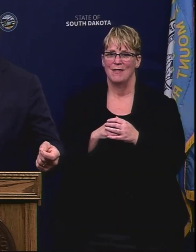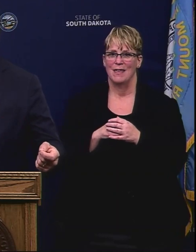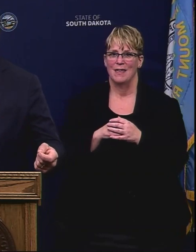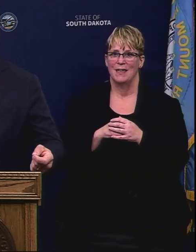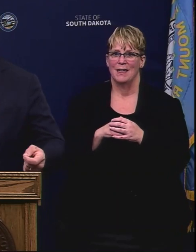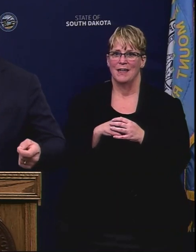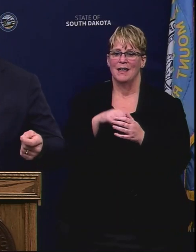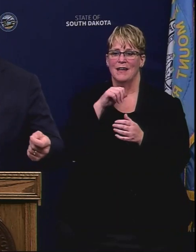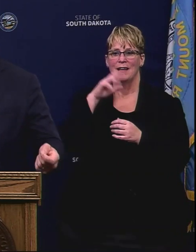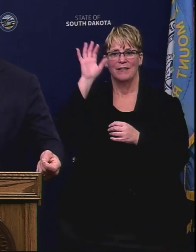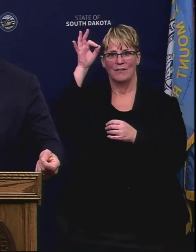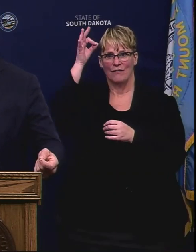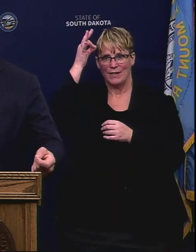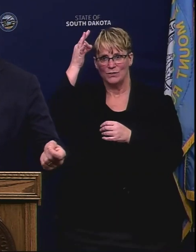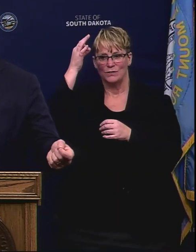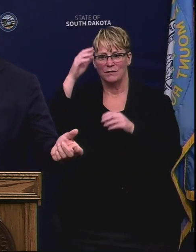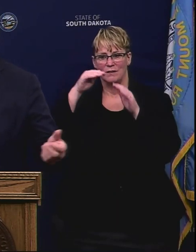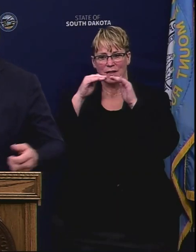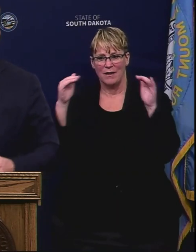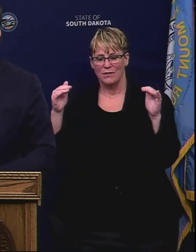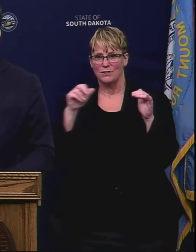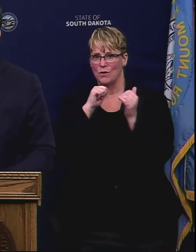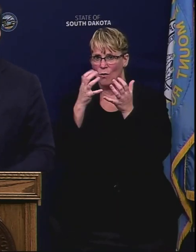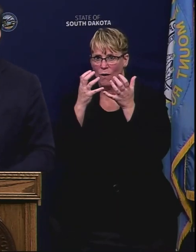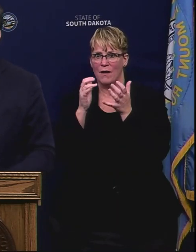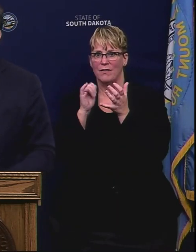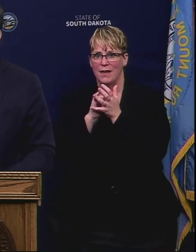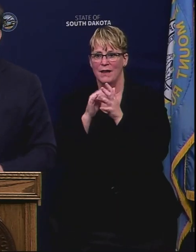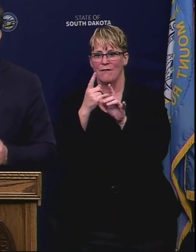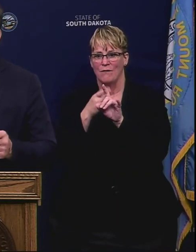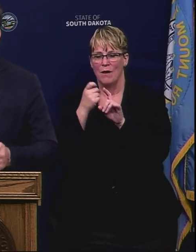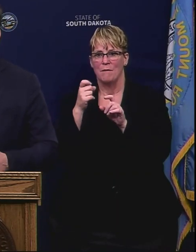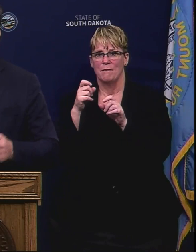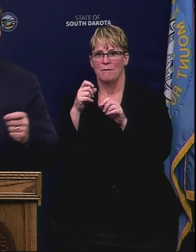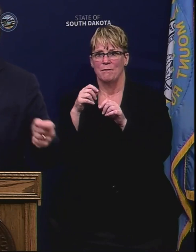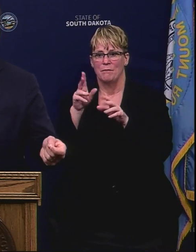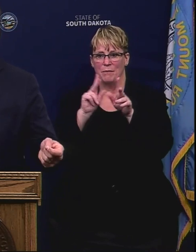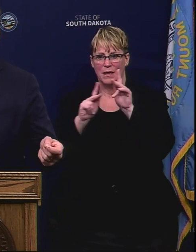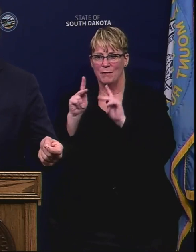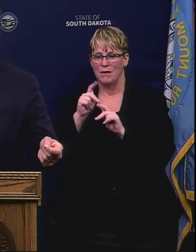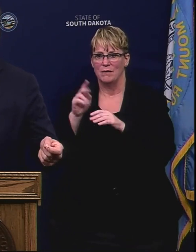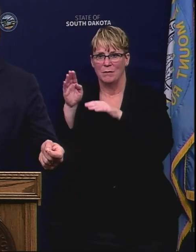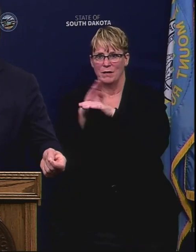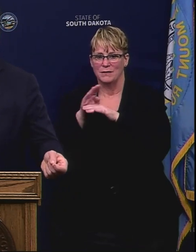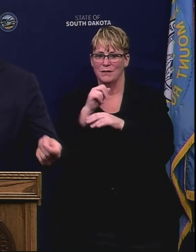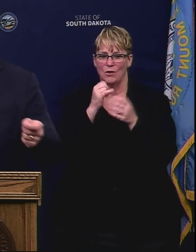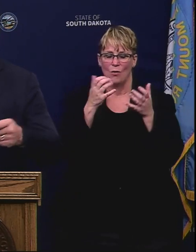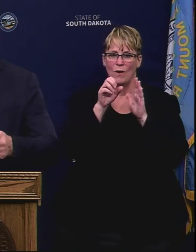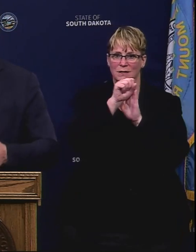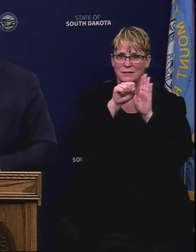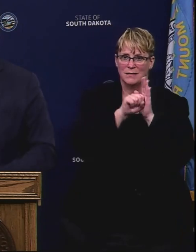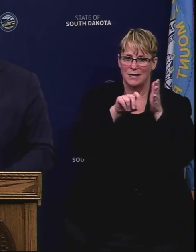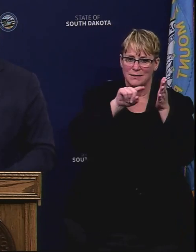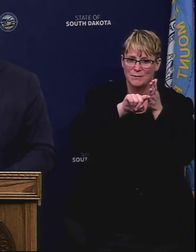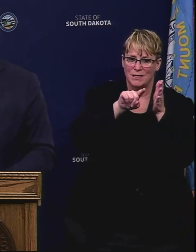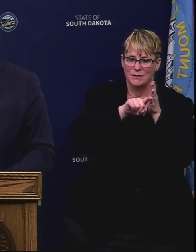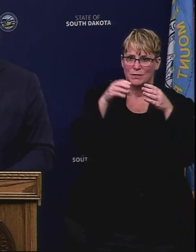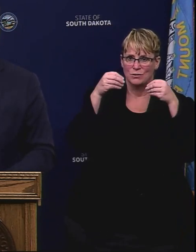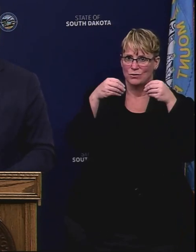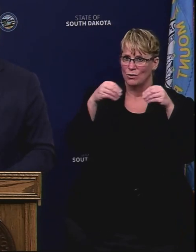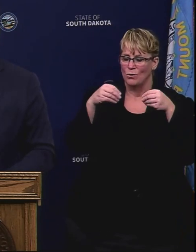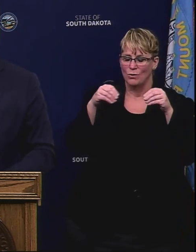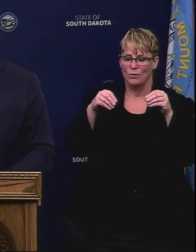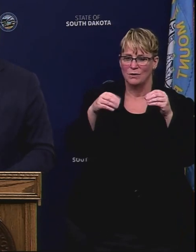at the federal level from the packers. Imagine that that don't want state inspected beef to be sold